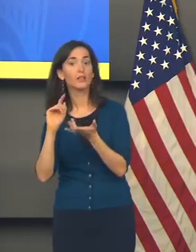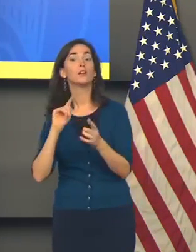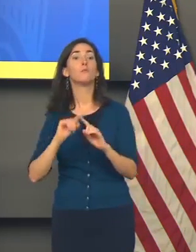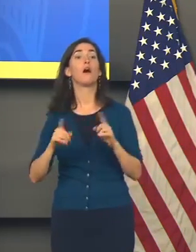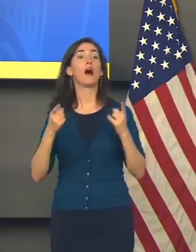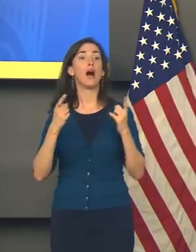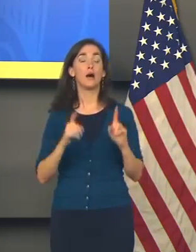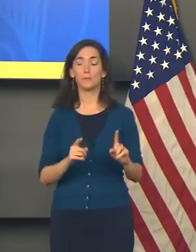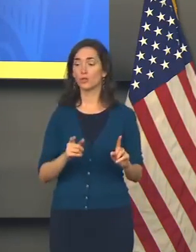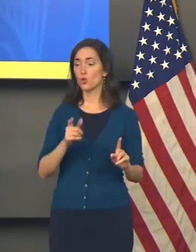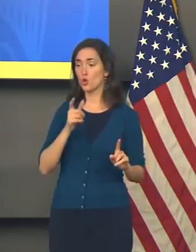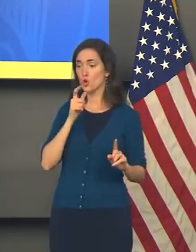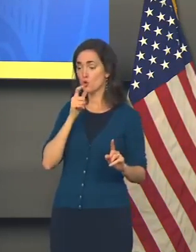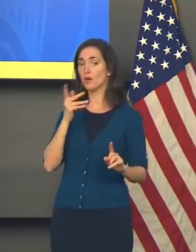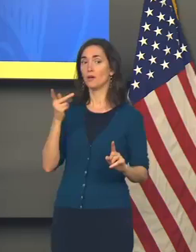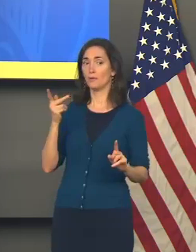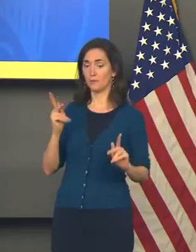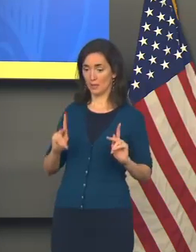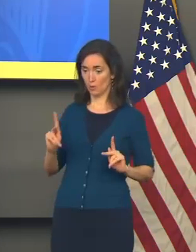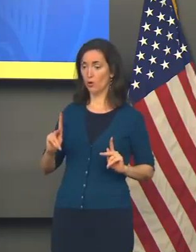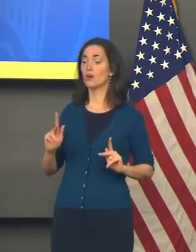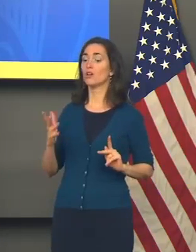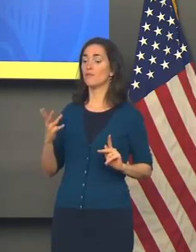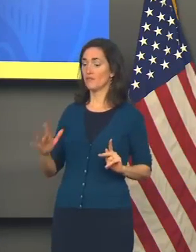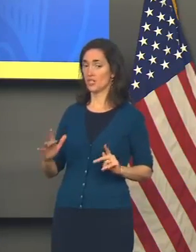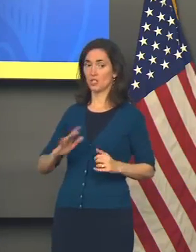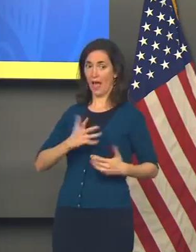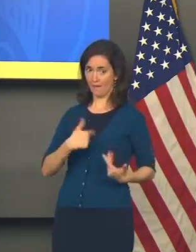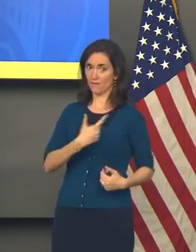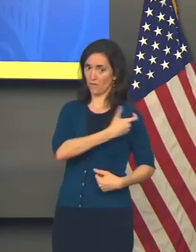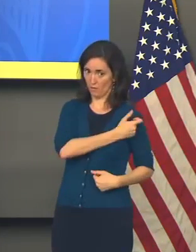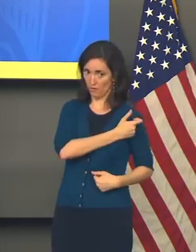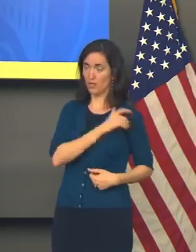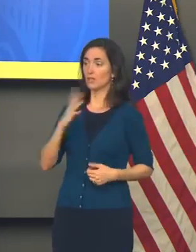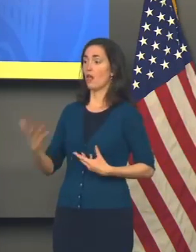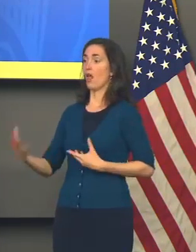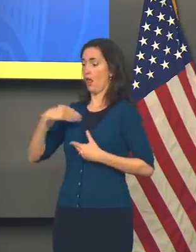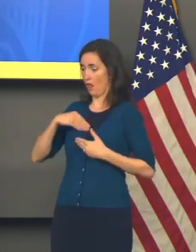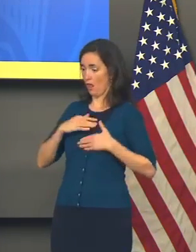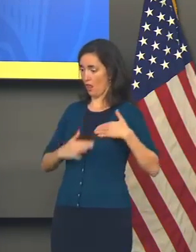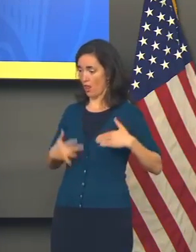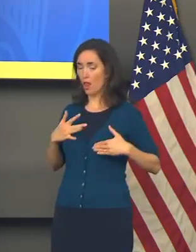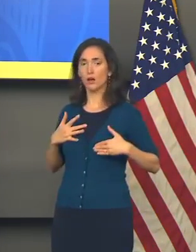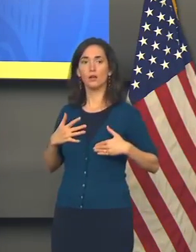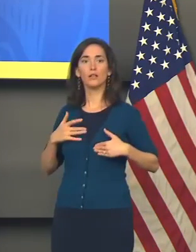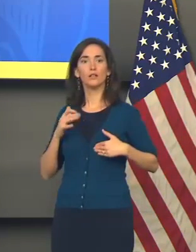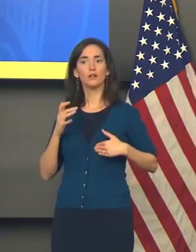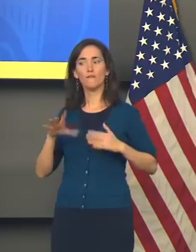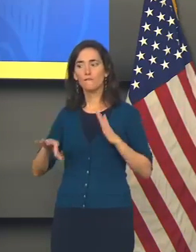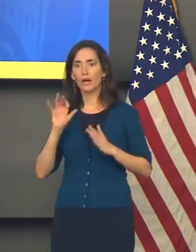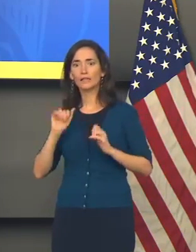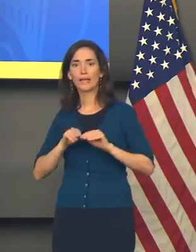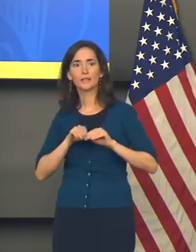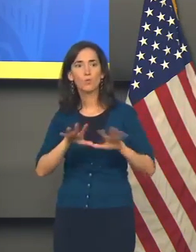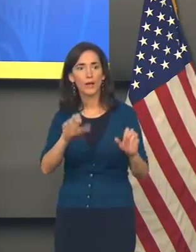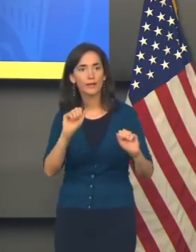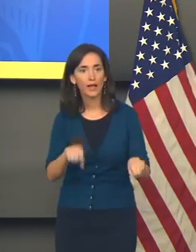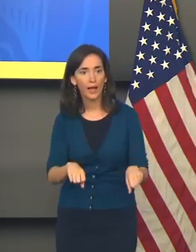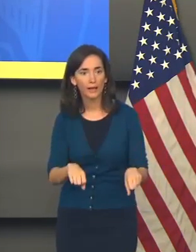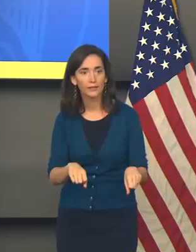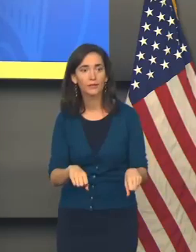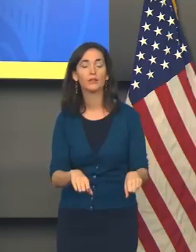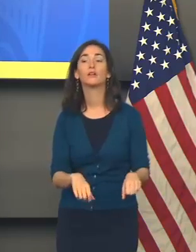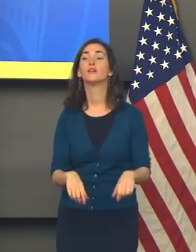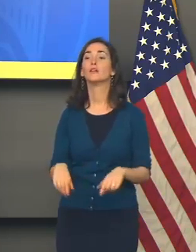people who are infected and infectious. And as it turns out, because of the viral load involved in in covid